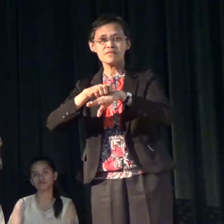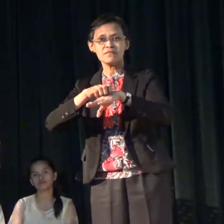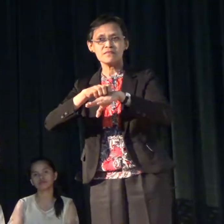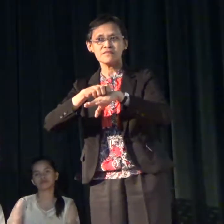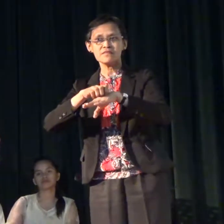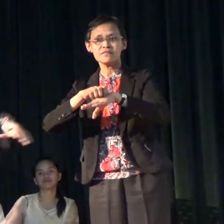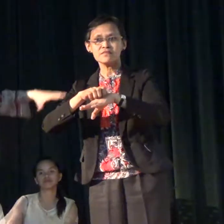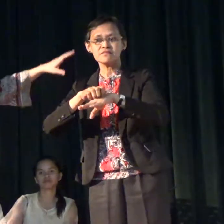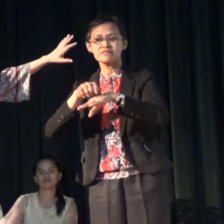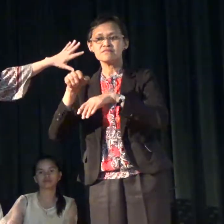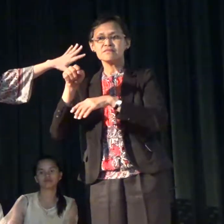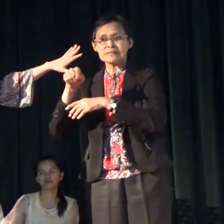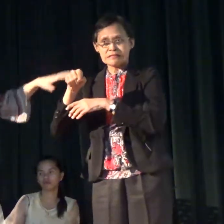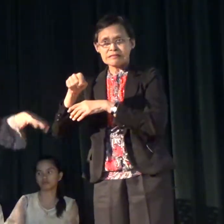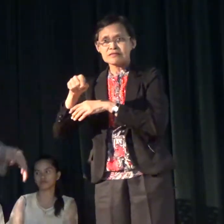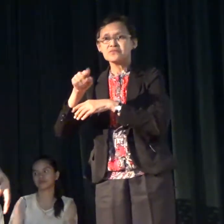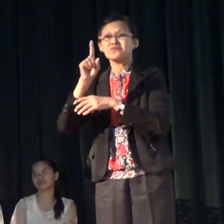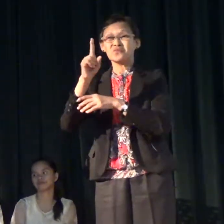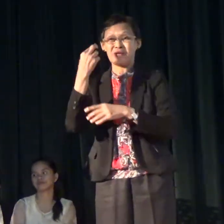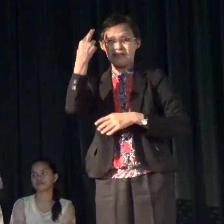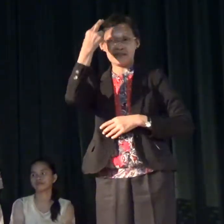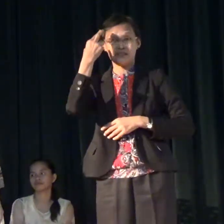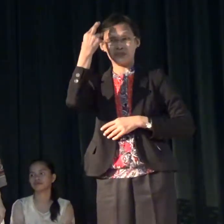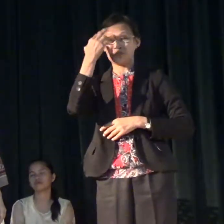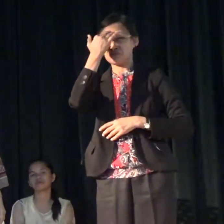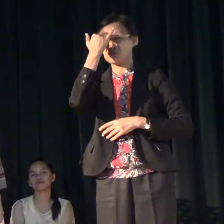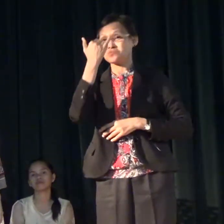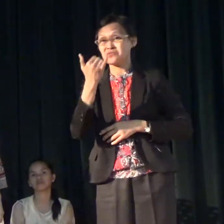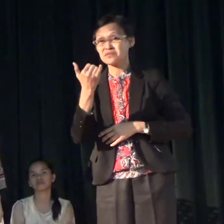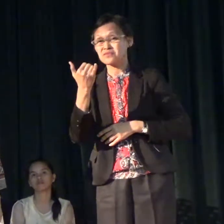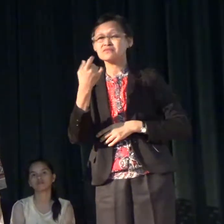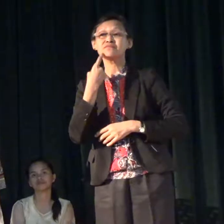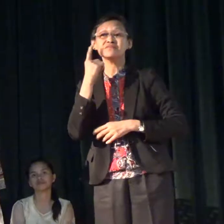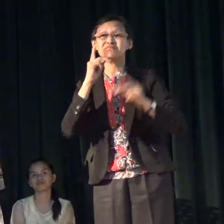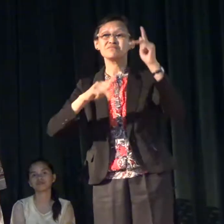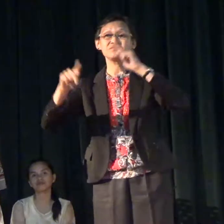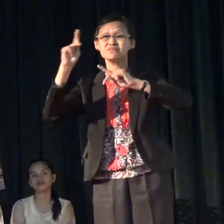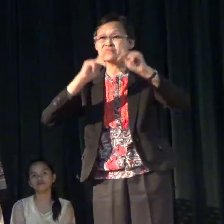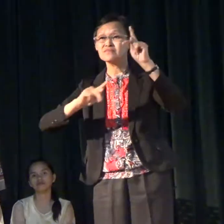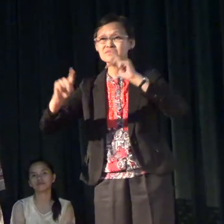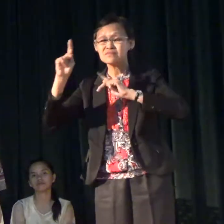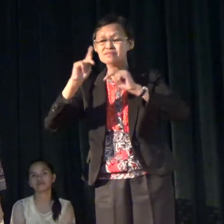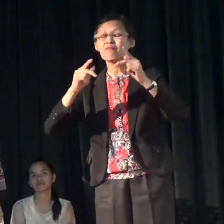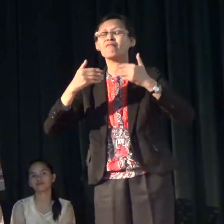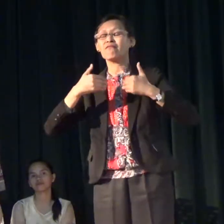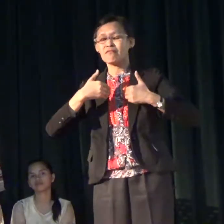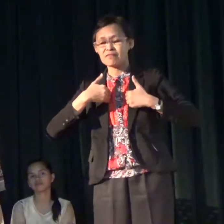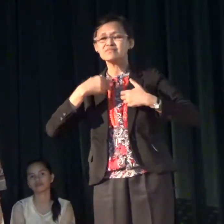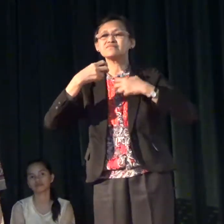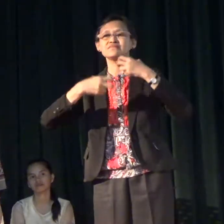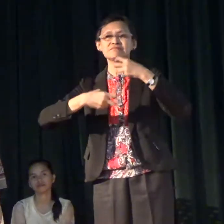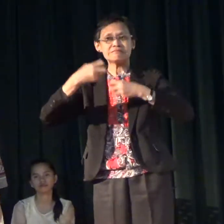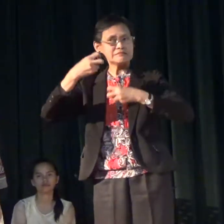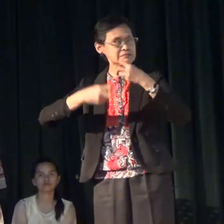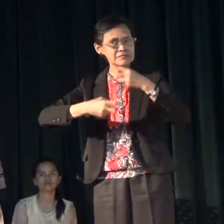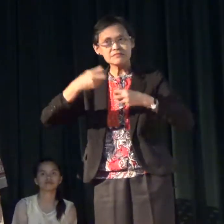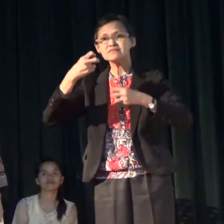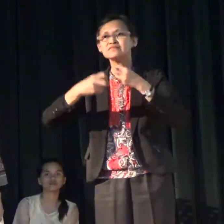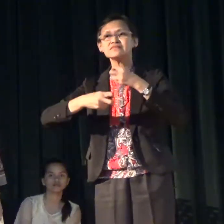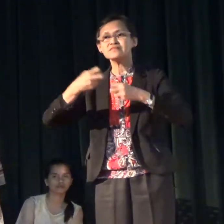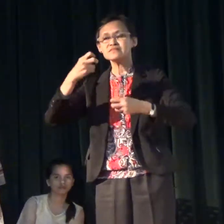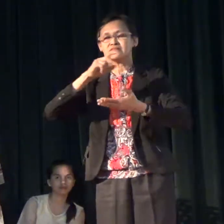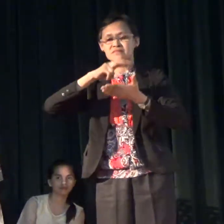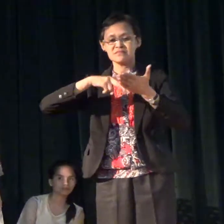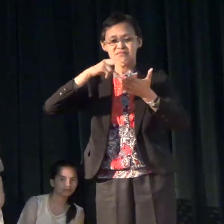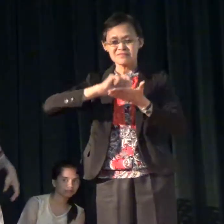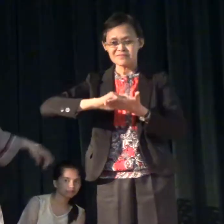And this is one of the reasons why deaf people really have problems with literacy, reading